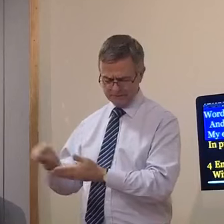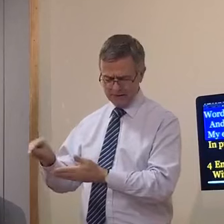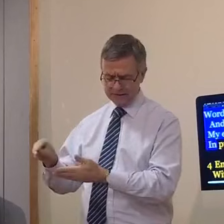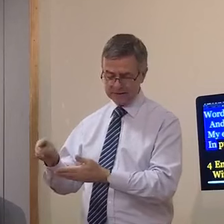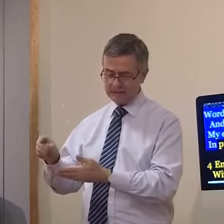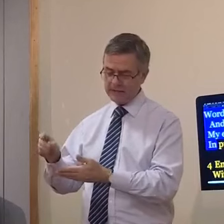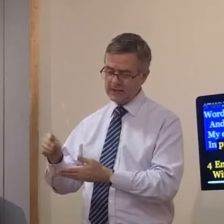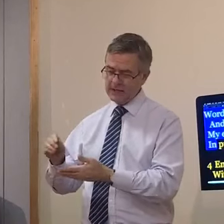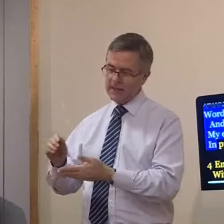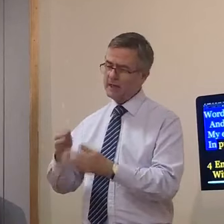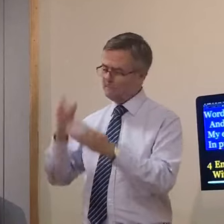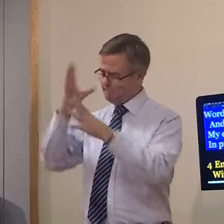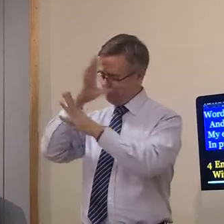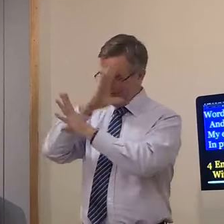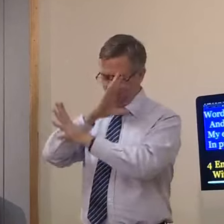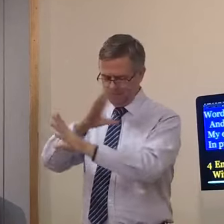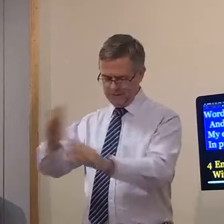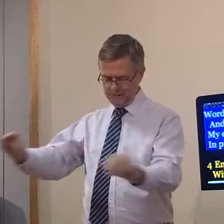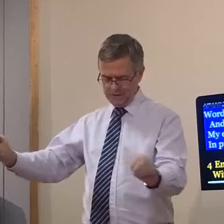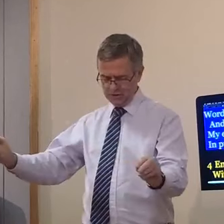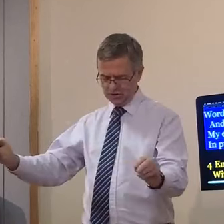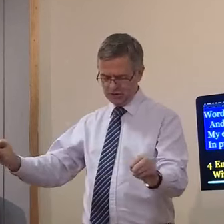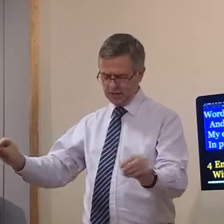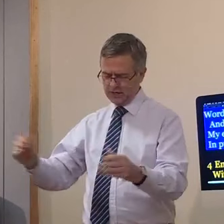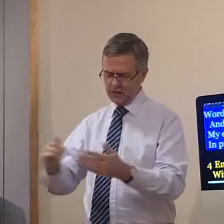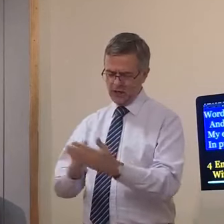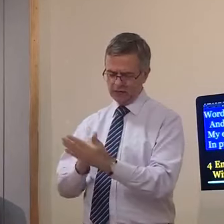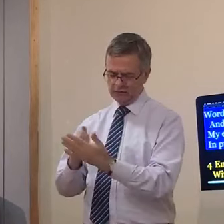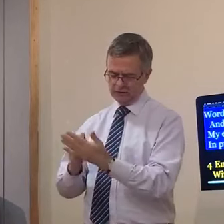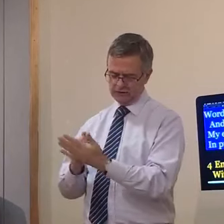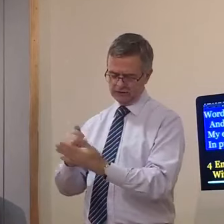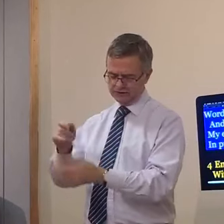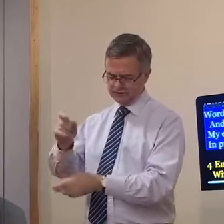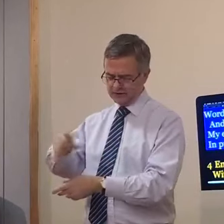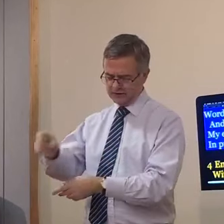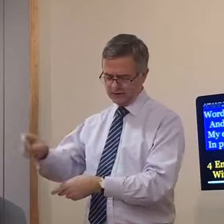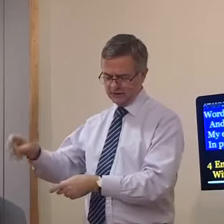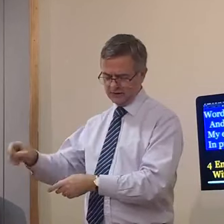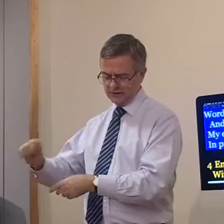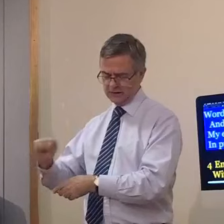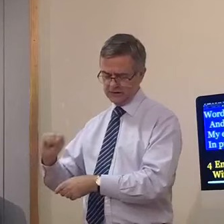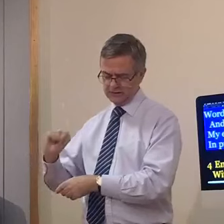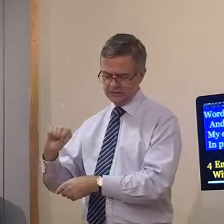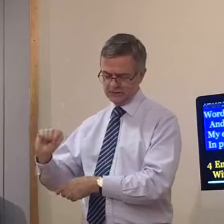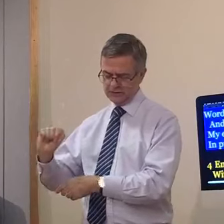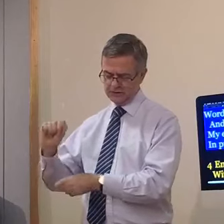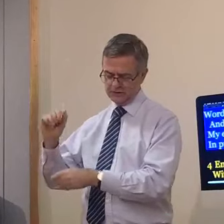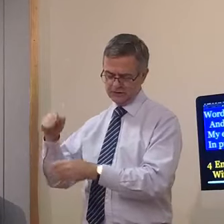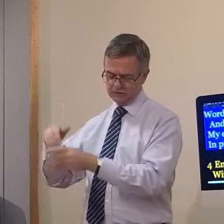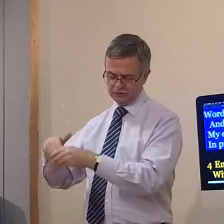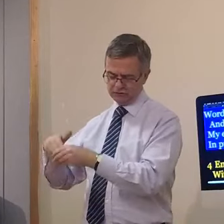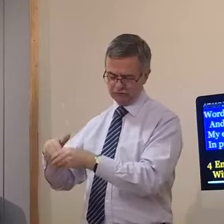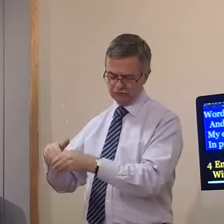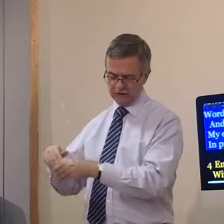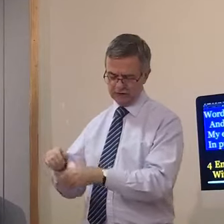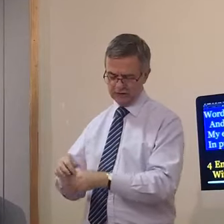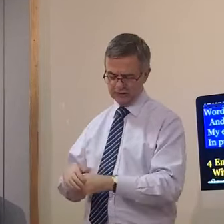in publishing the sinless prayer